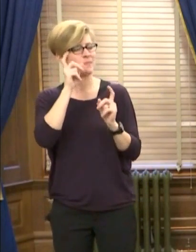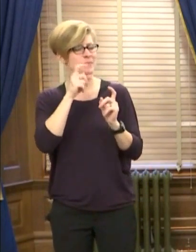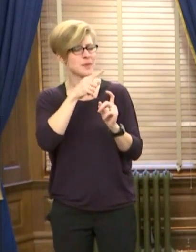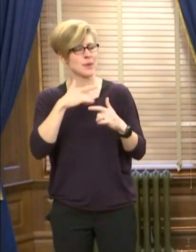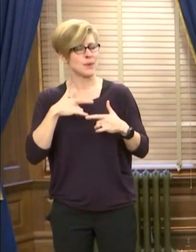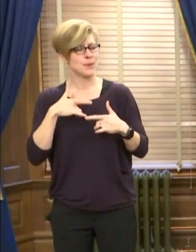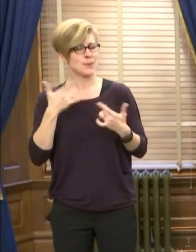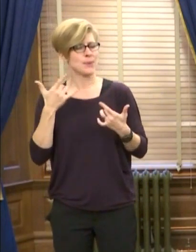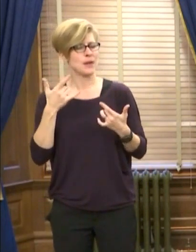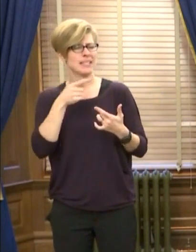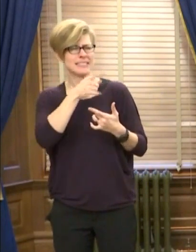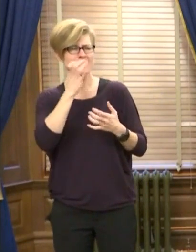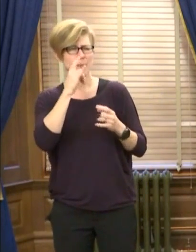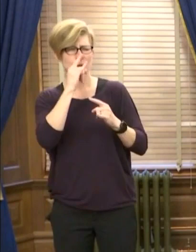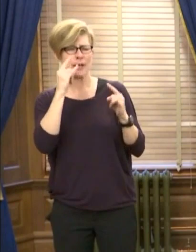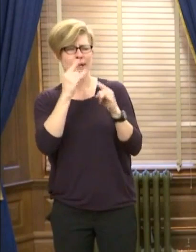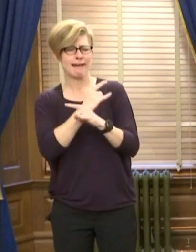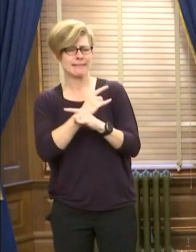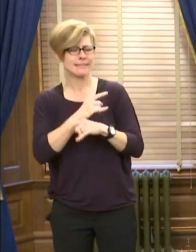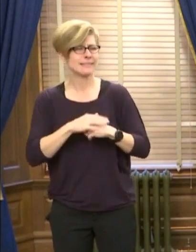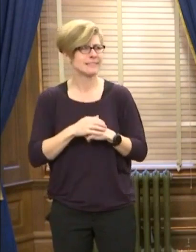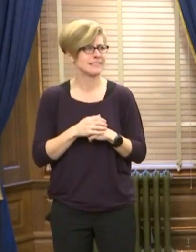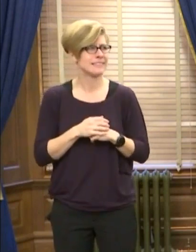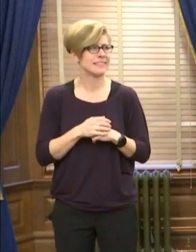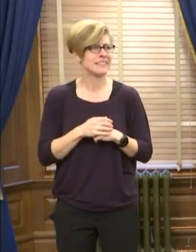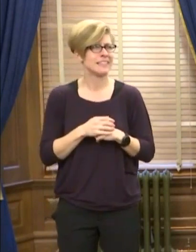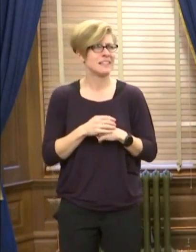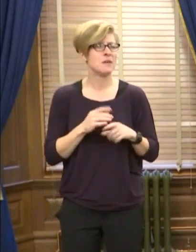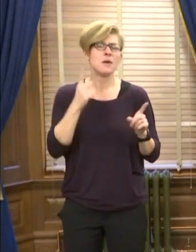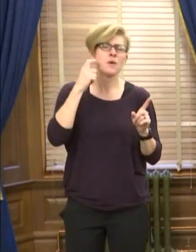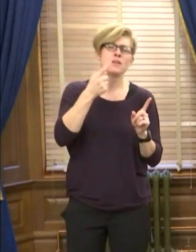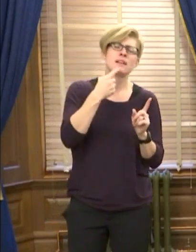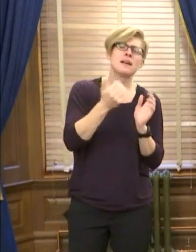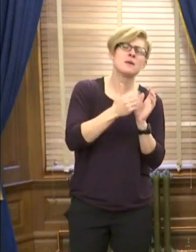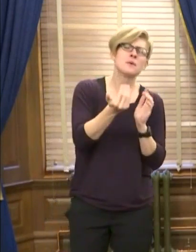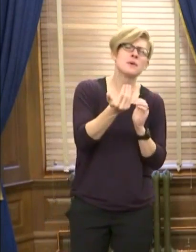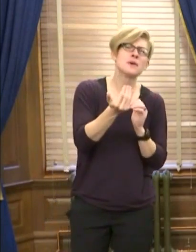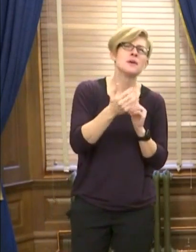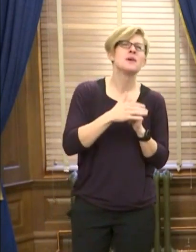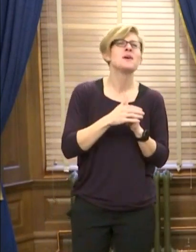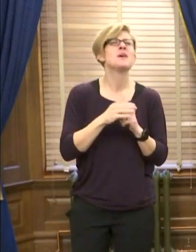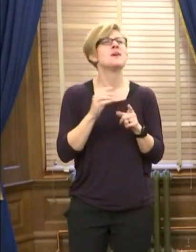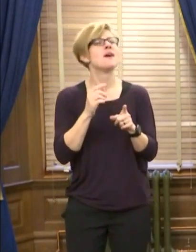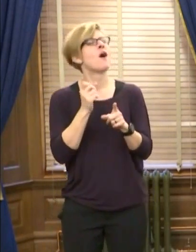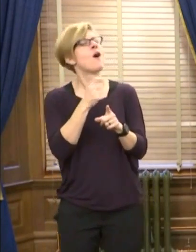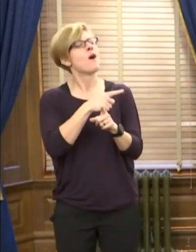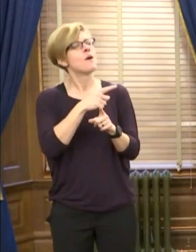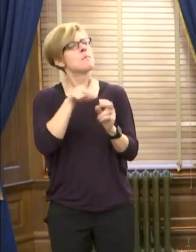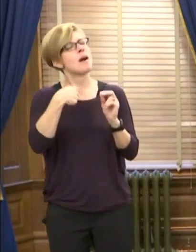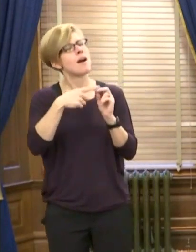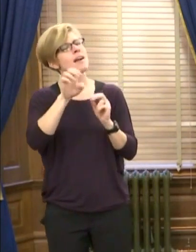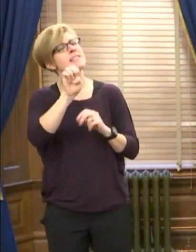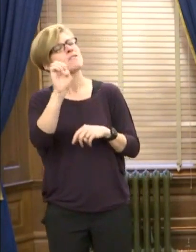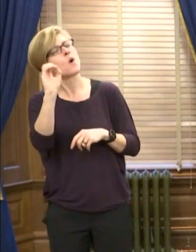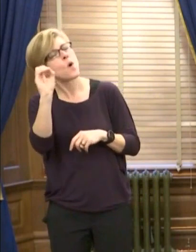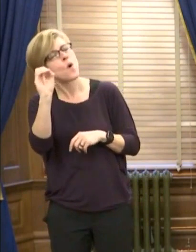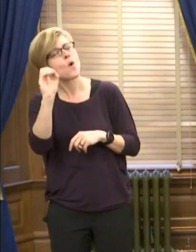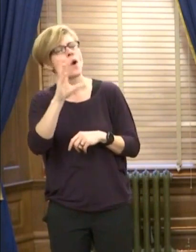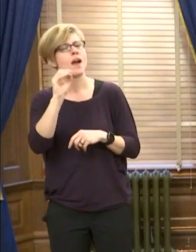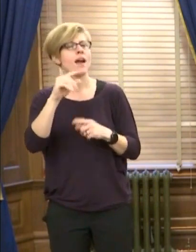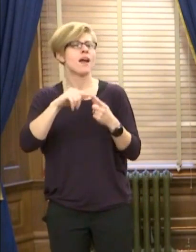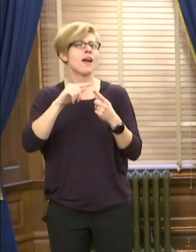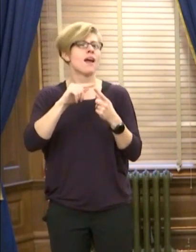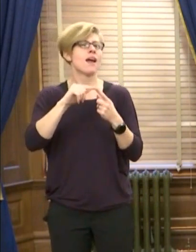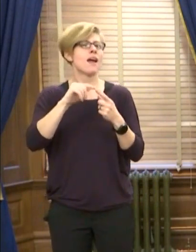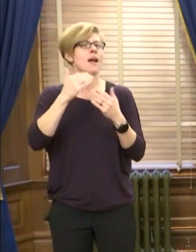And what was that about? The part about executive orders and there's also some limits on